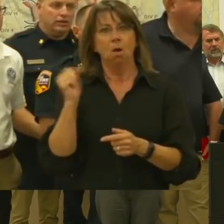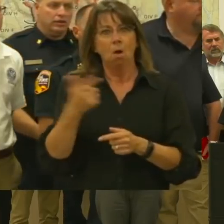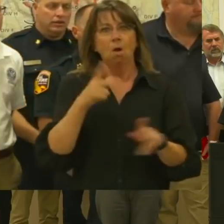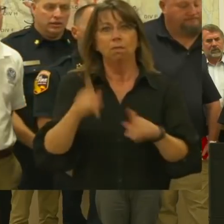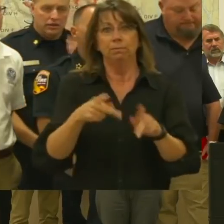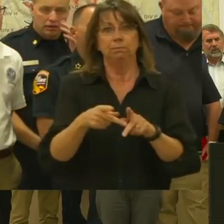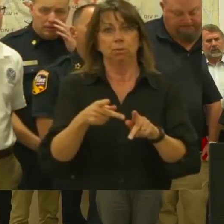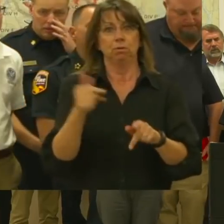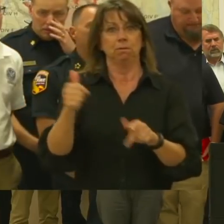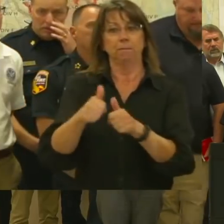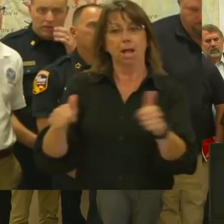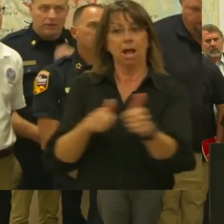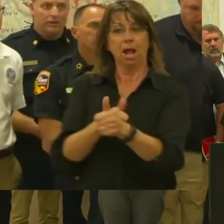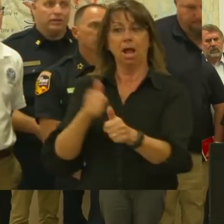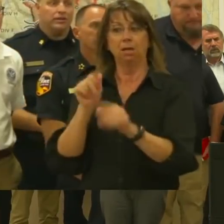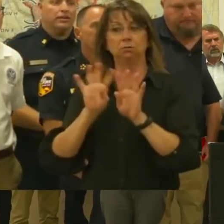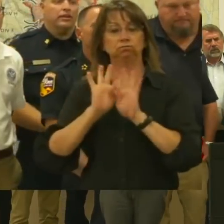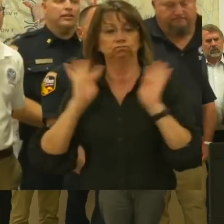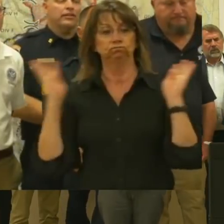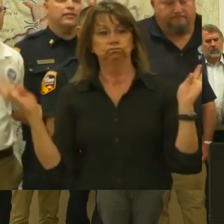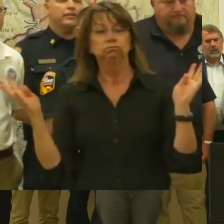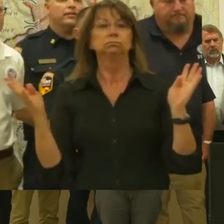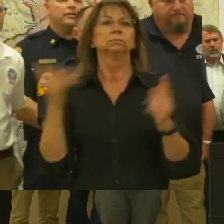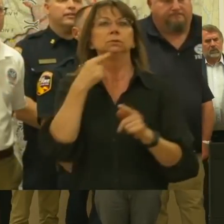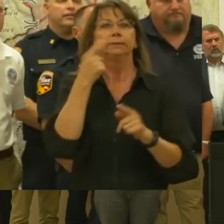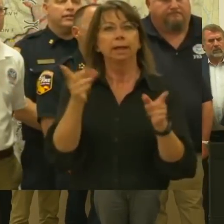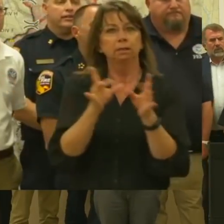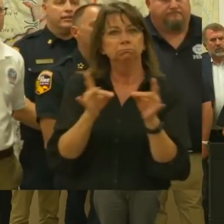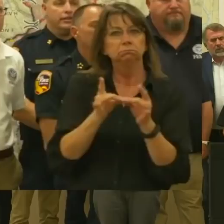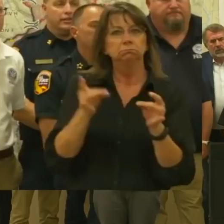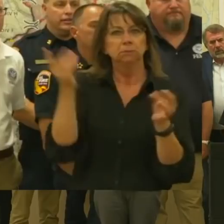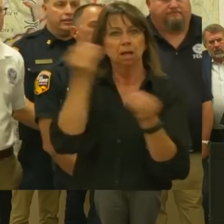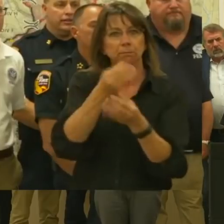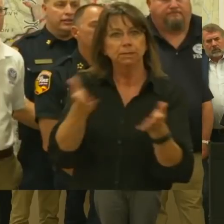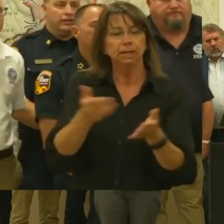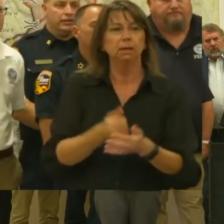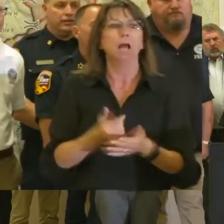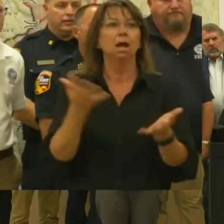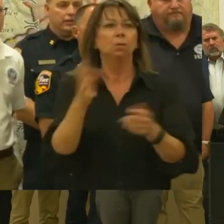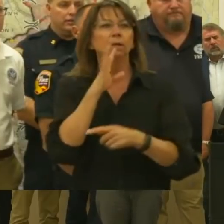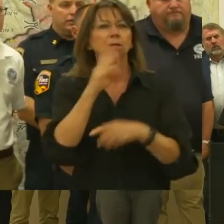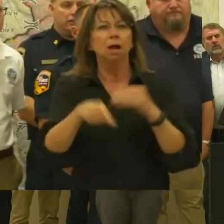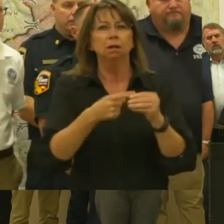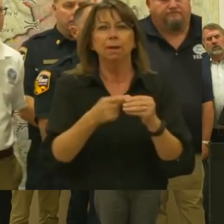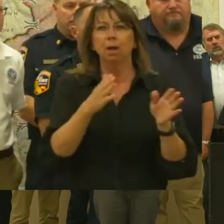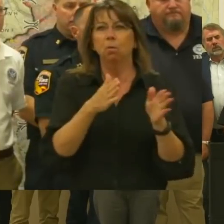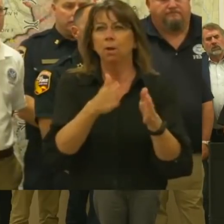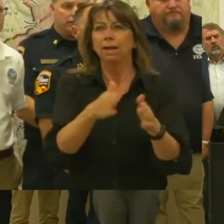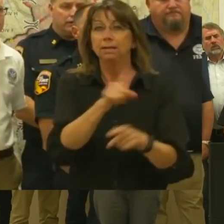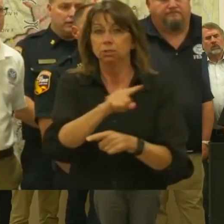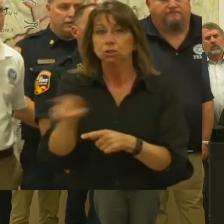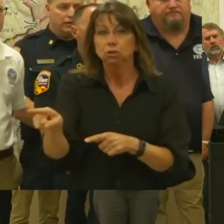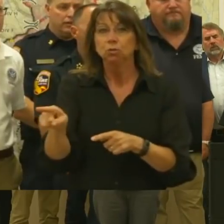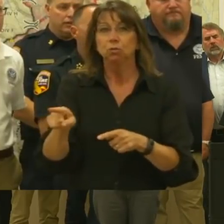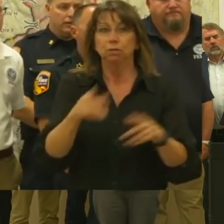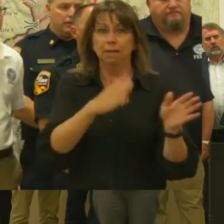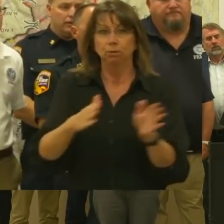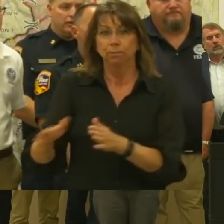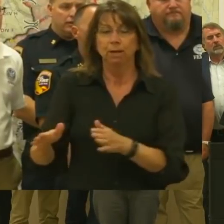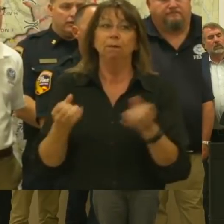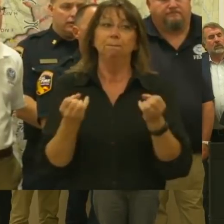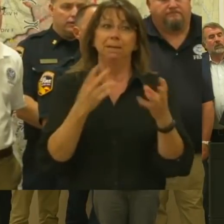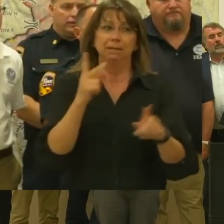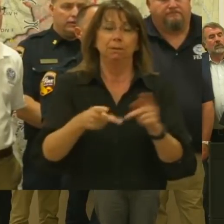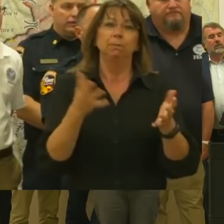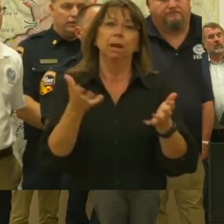update, and I'd like to spend a few minutes talking to the citizens on ways they can prepare. There are too many people to thank, but I